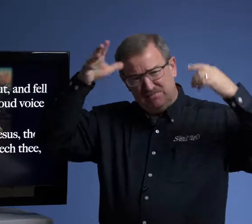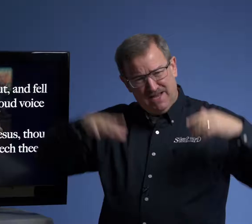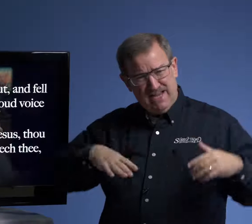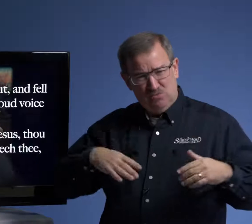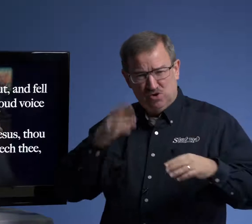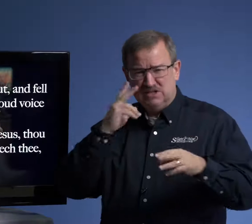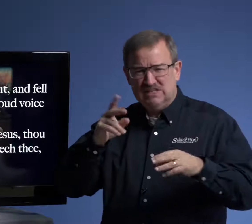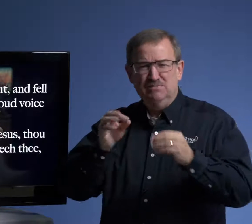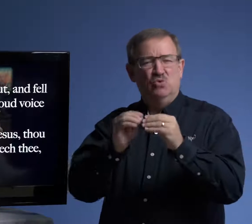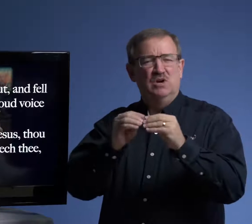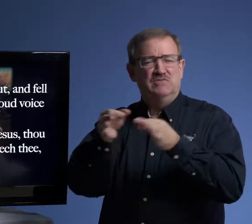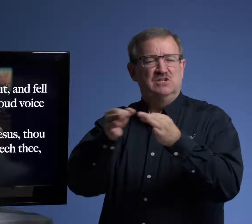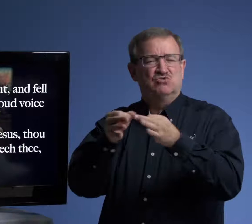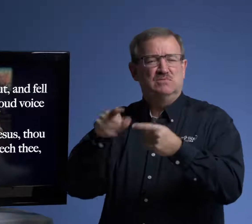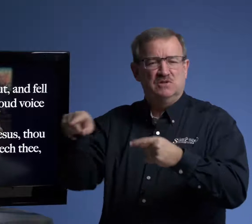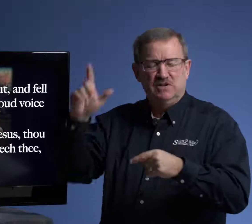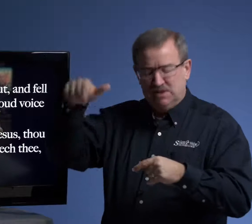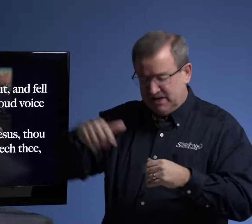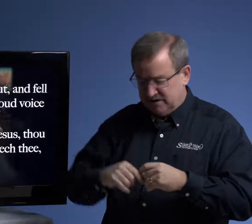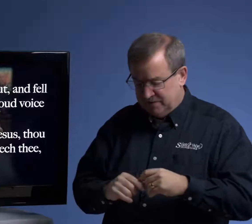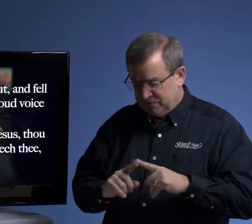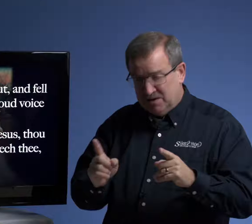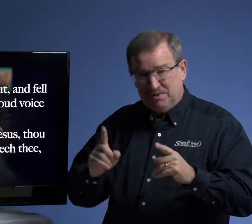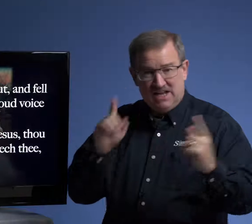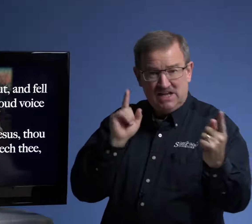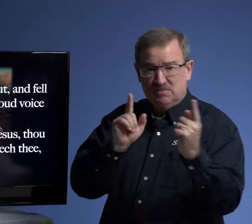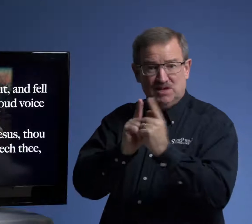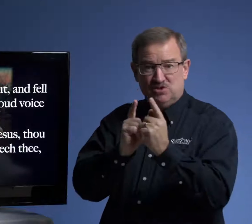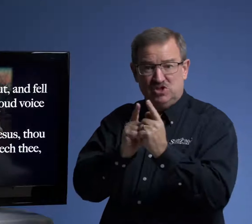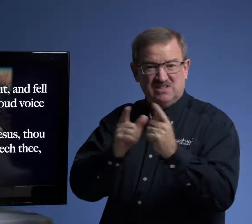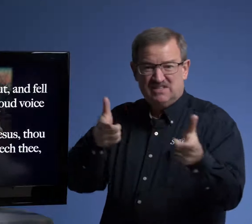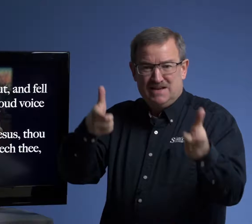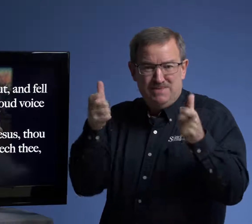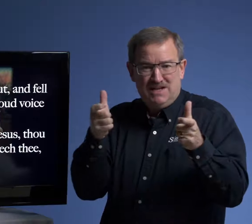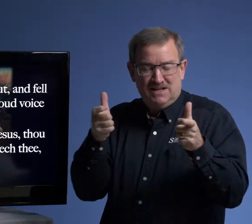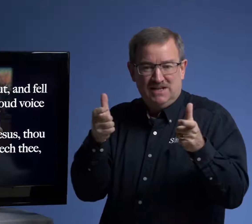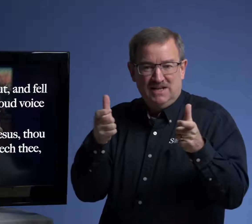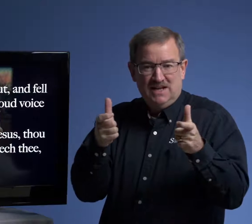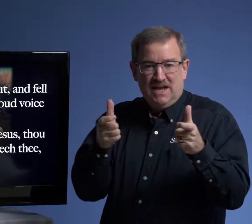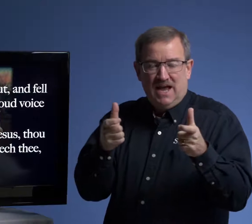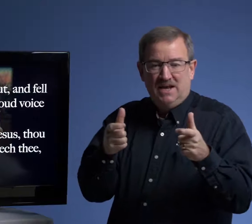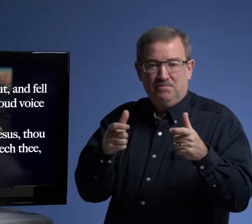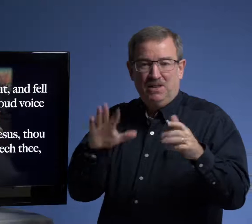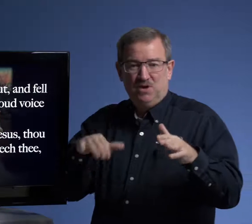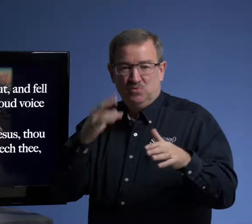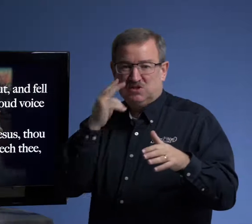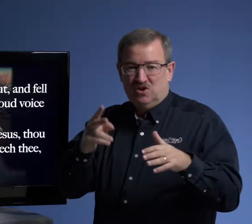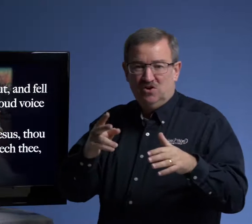man. We're going to see more of a description of him later, but he comes up to Jesus immediately. And by the way, we saw